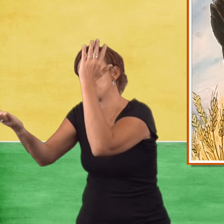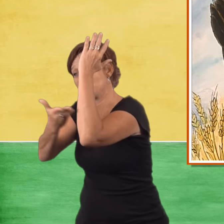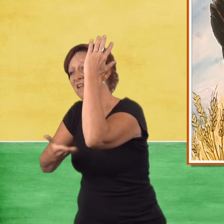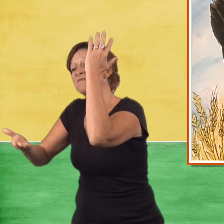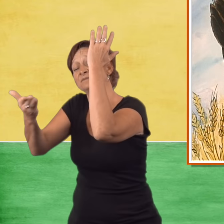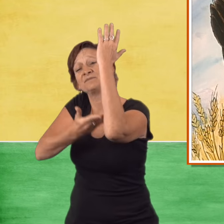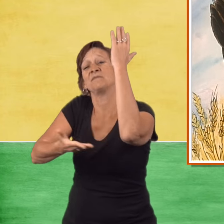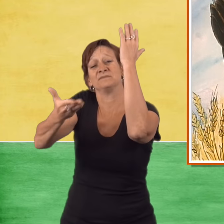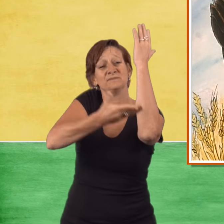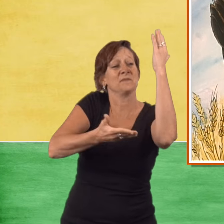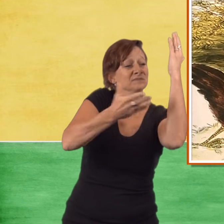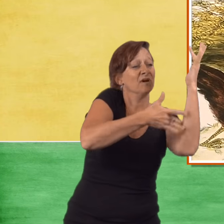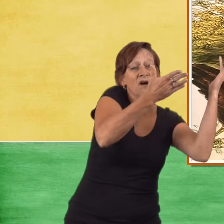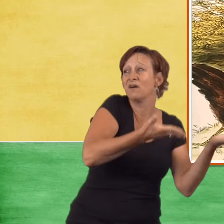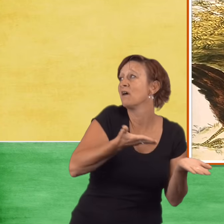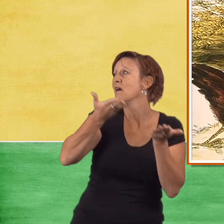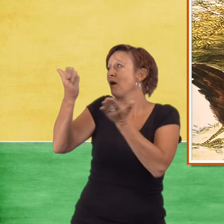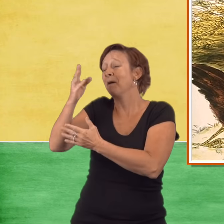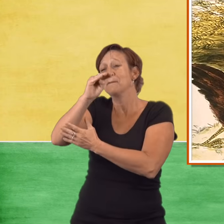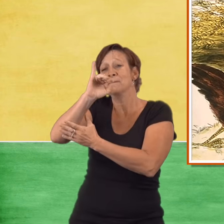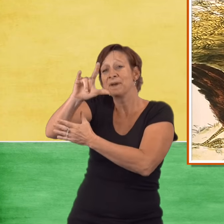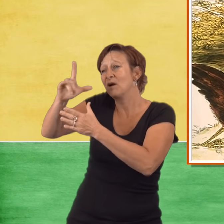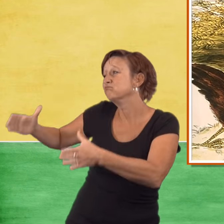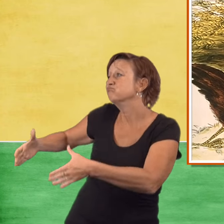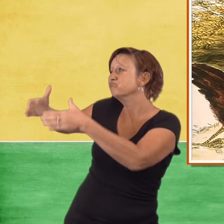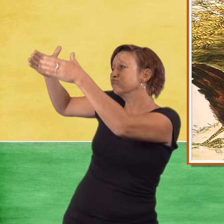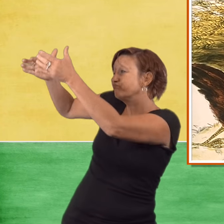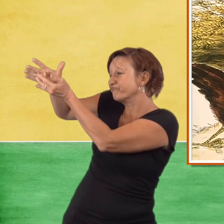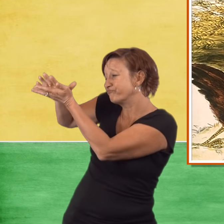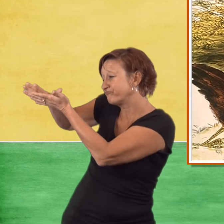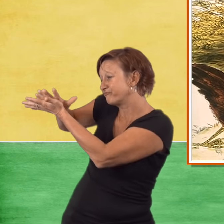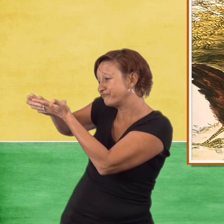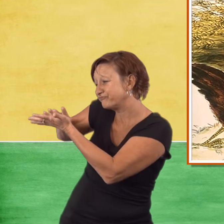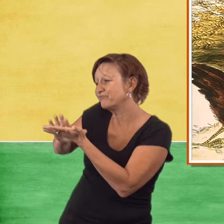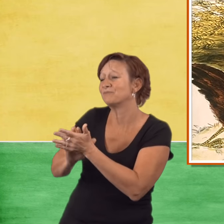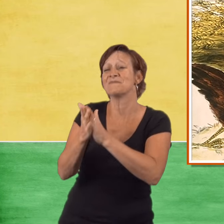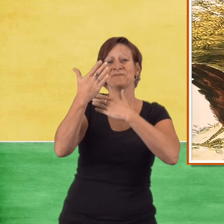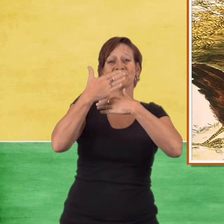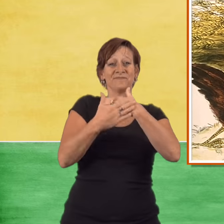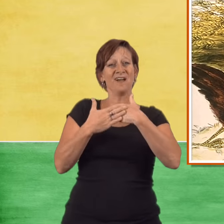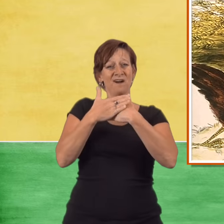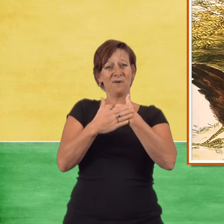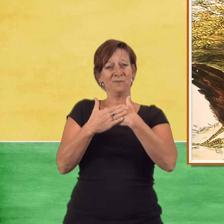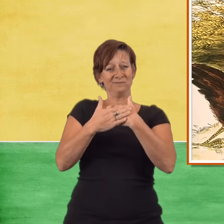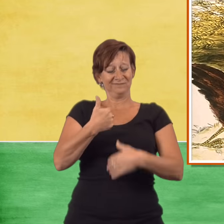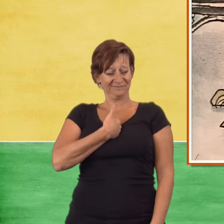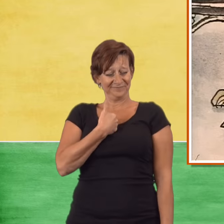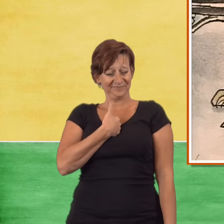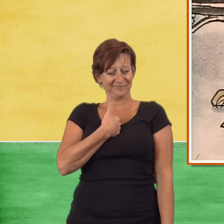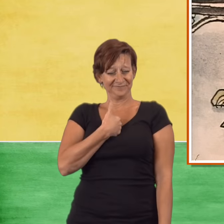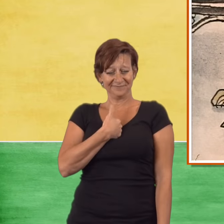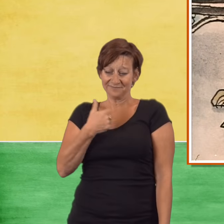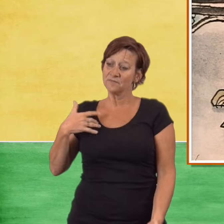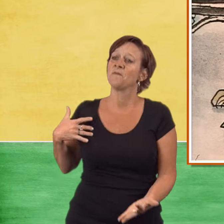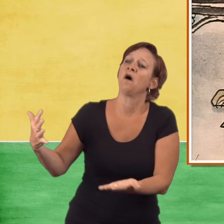cut the wheat. I took the wheat to the mill to be ground into flour. All by myself.